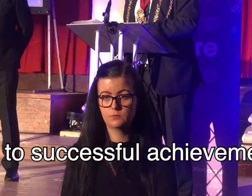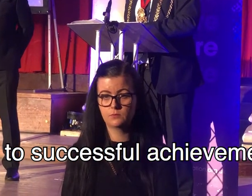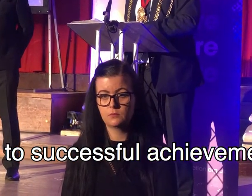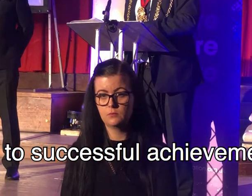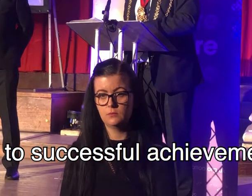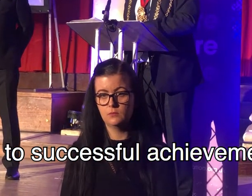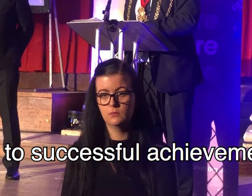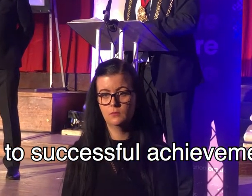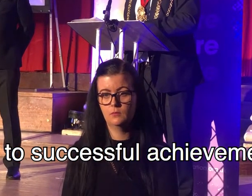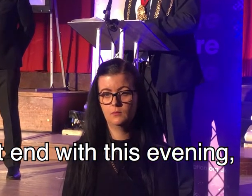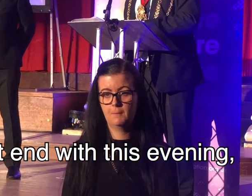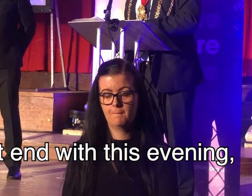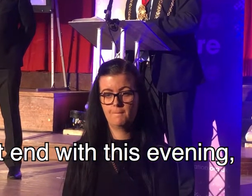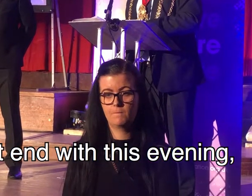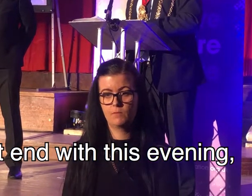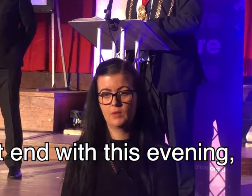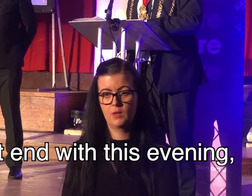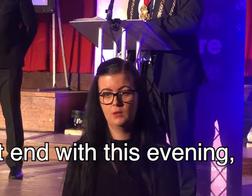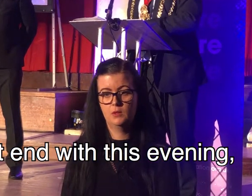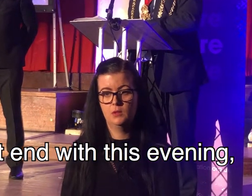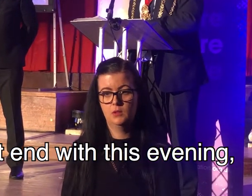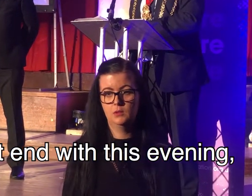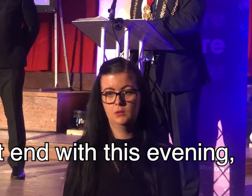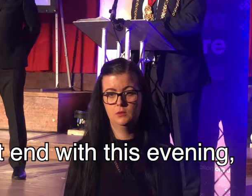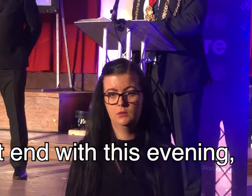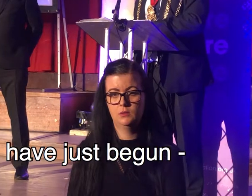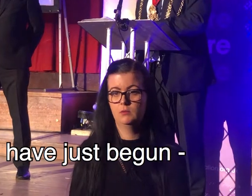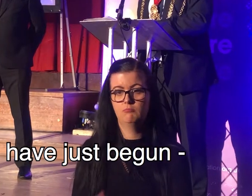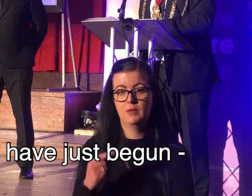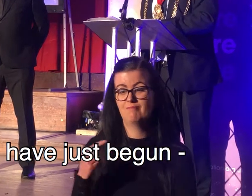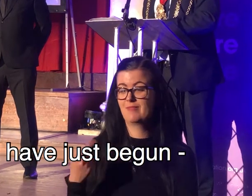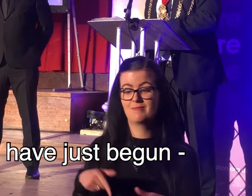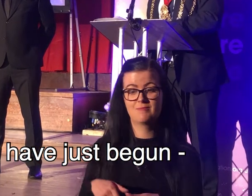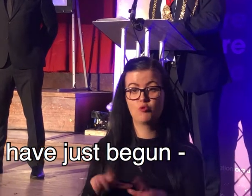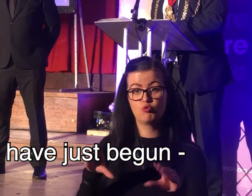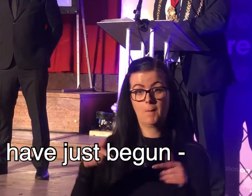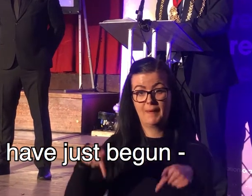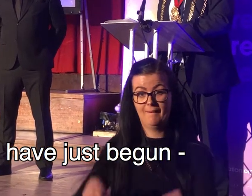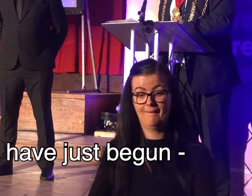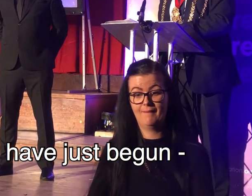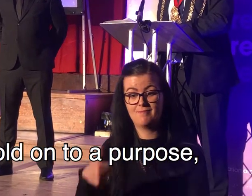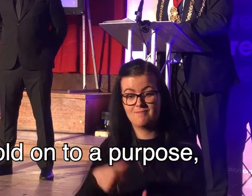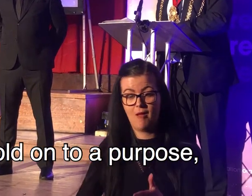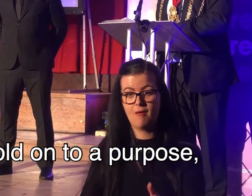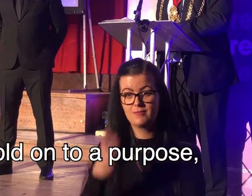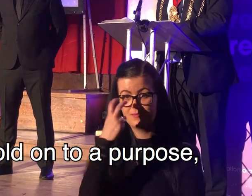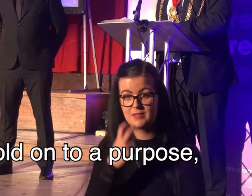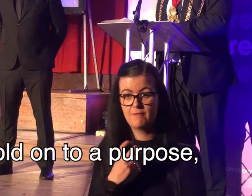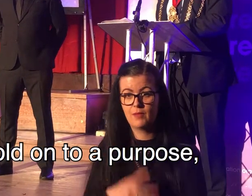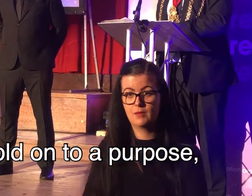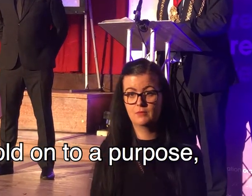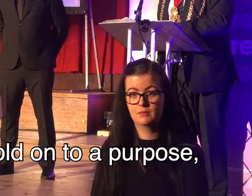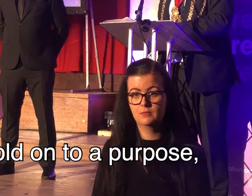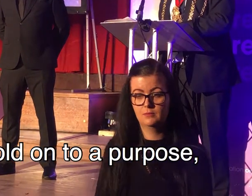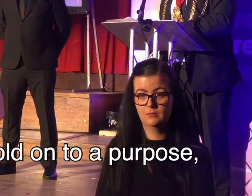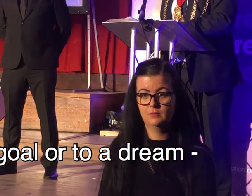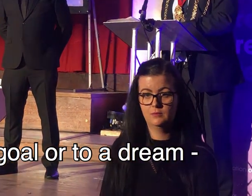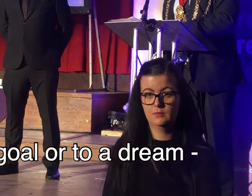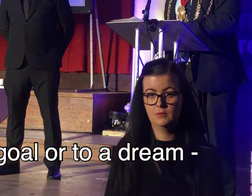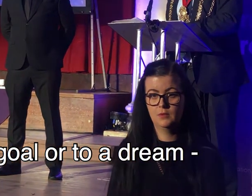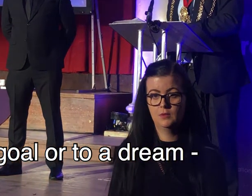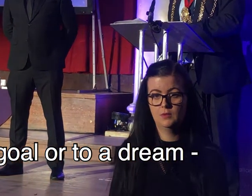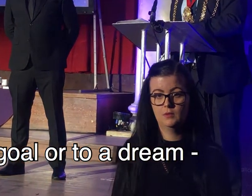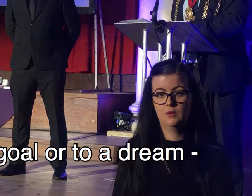to successful achievement need not end with this evening, you have just begun. So hold on to a purpose,